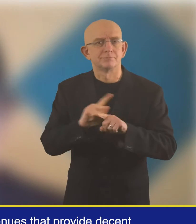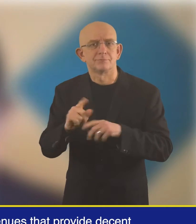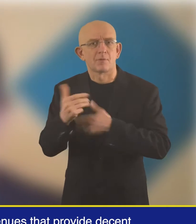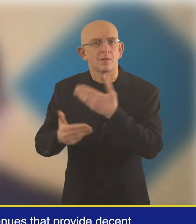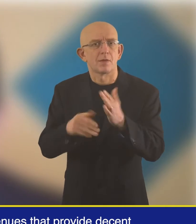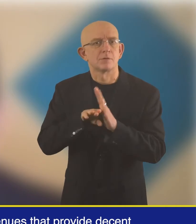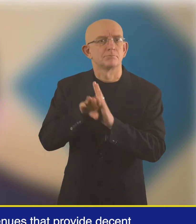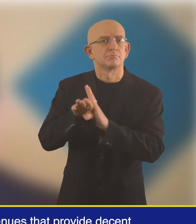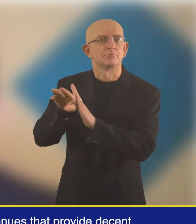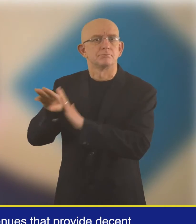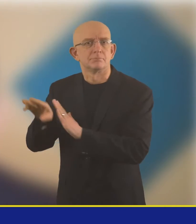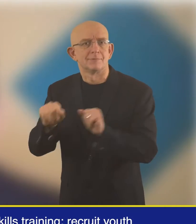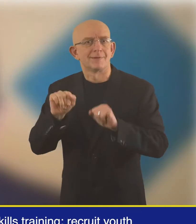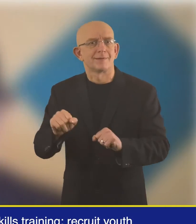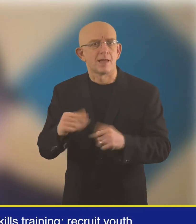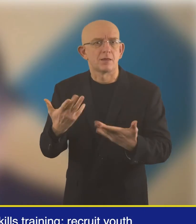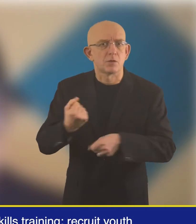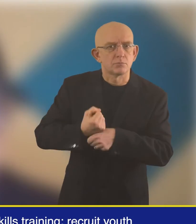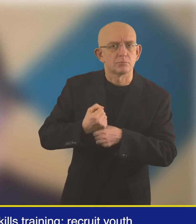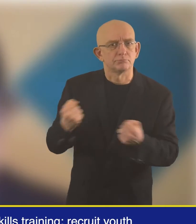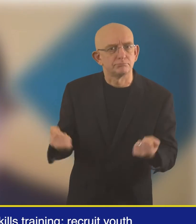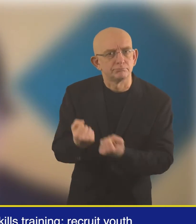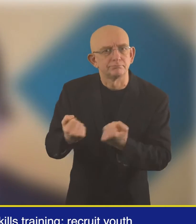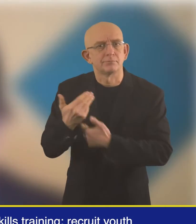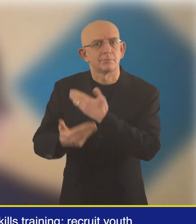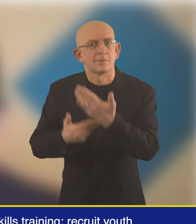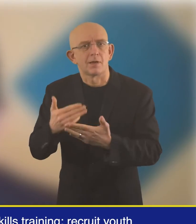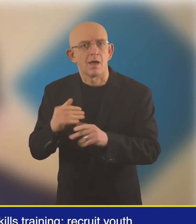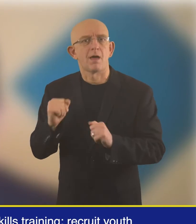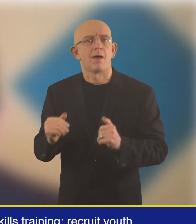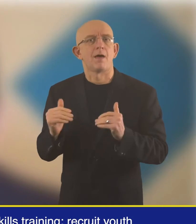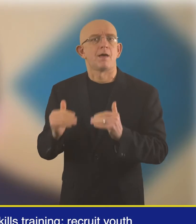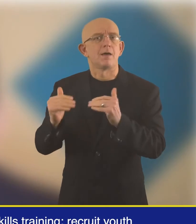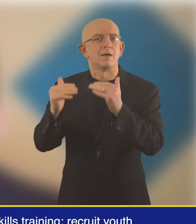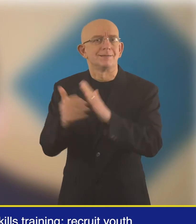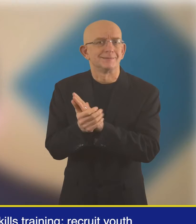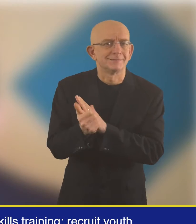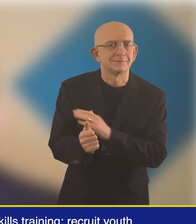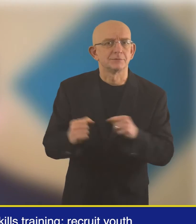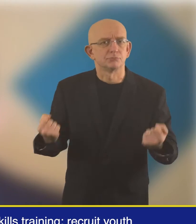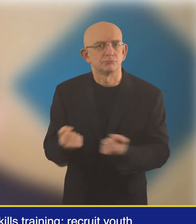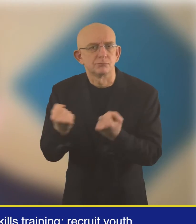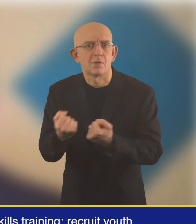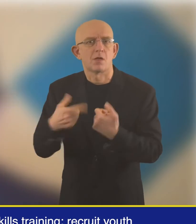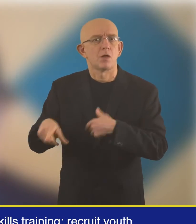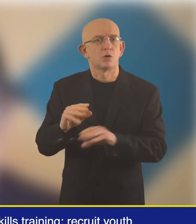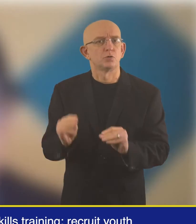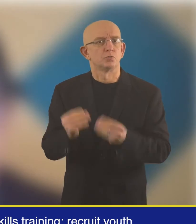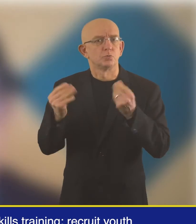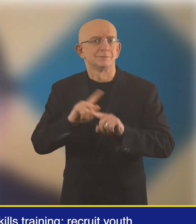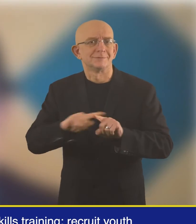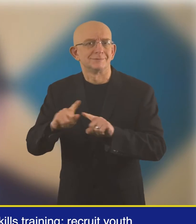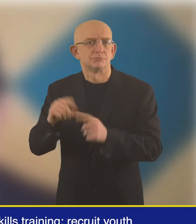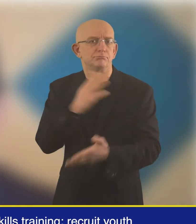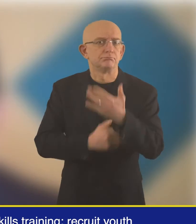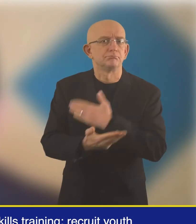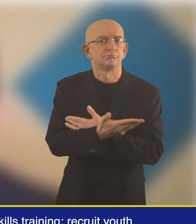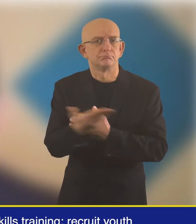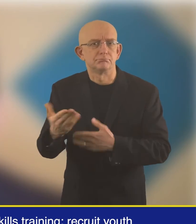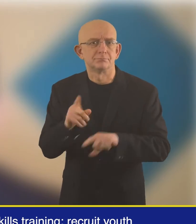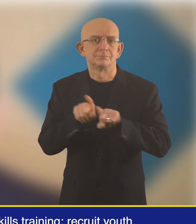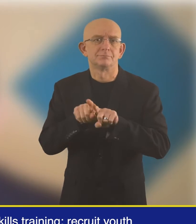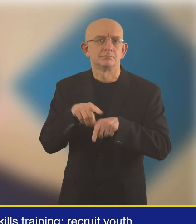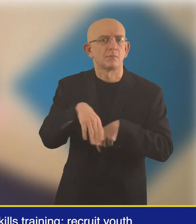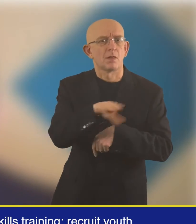development opportunities over vocational rehabilitation and skills training recruits youth with all types of